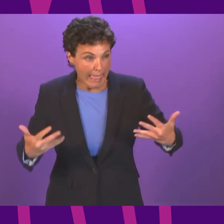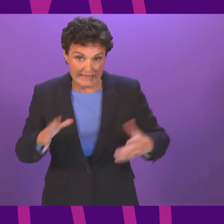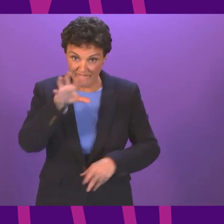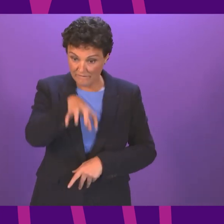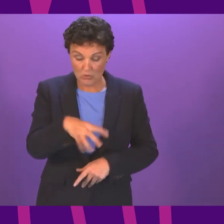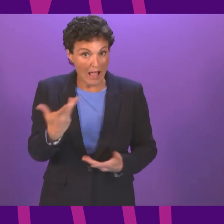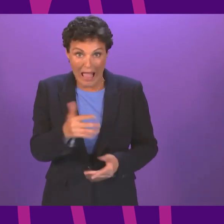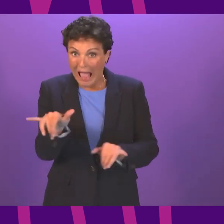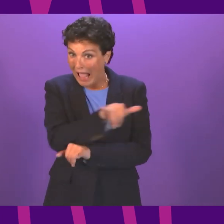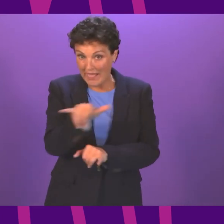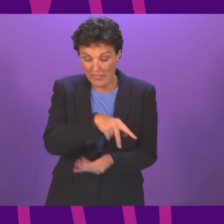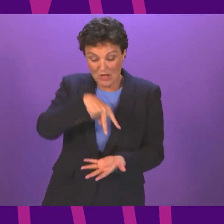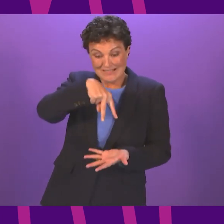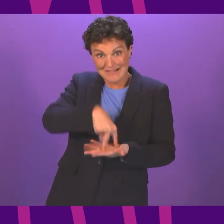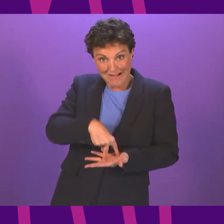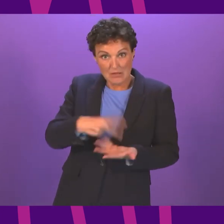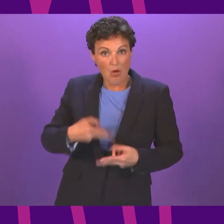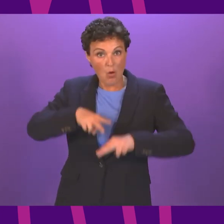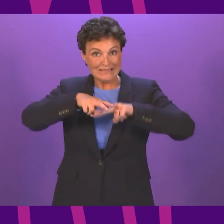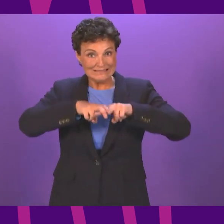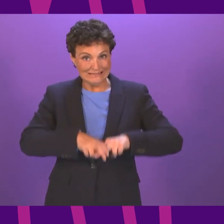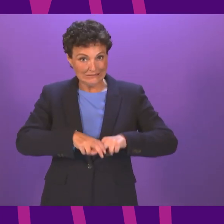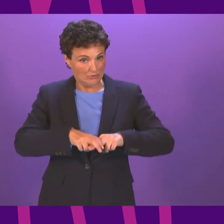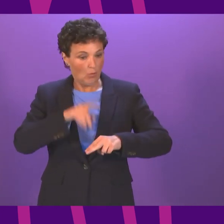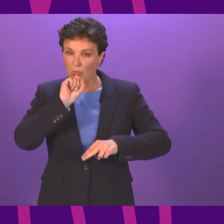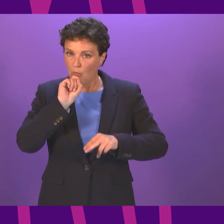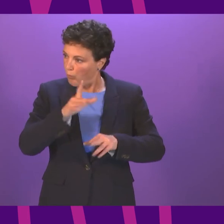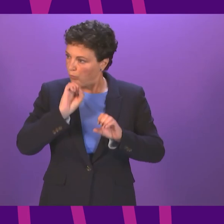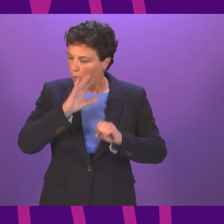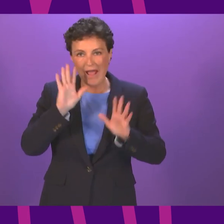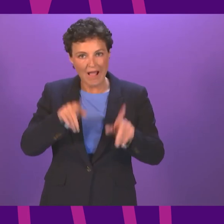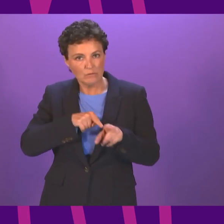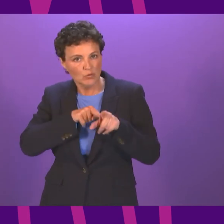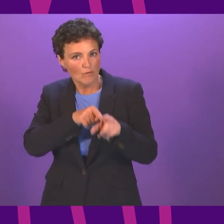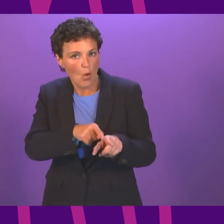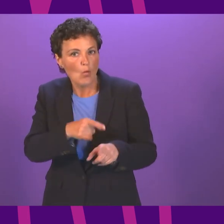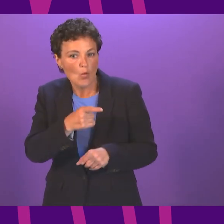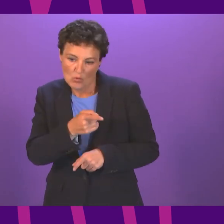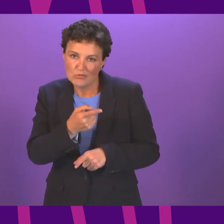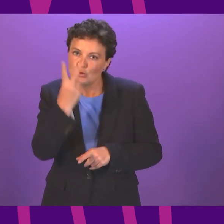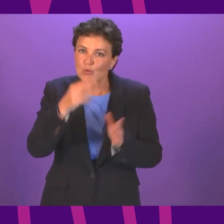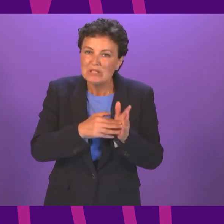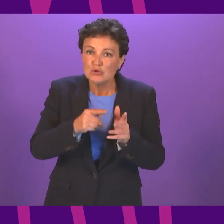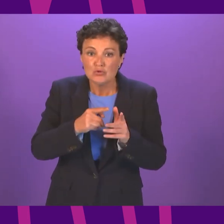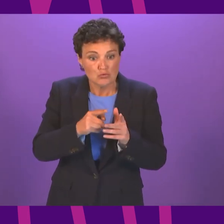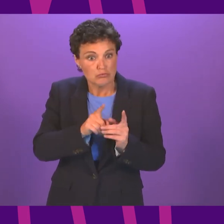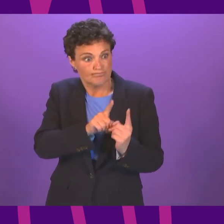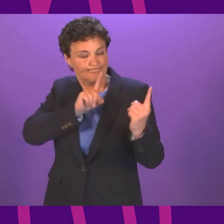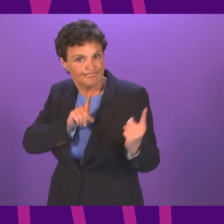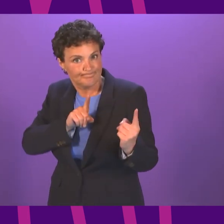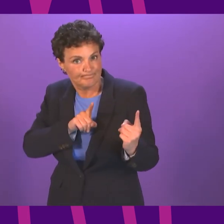will come under a one-metre rule? And for any venue that is outside, there will be no restrictions at all.